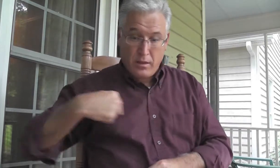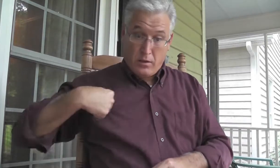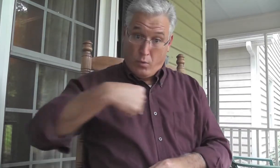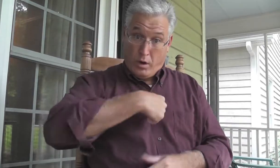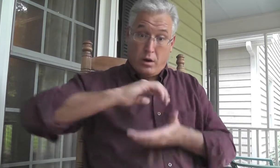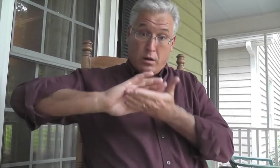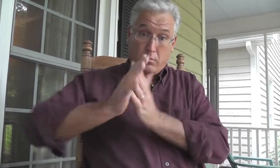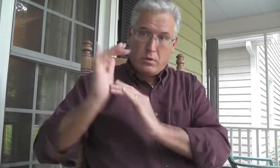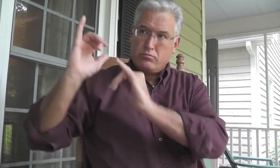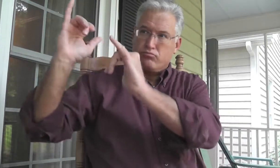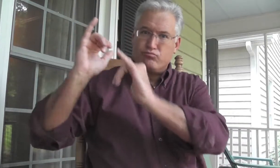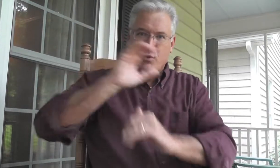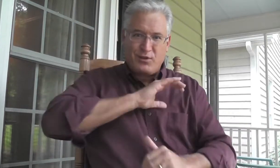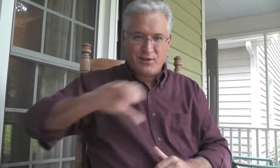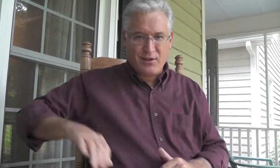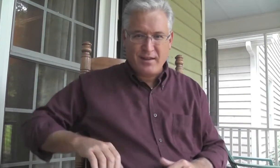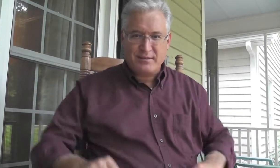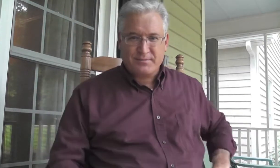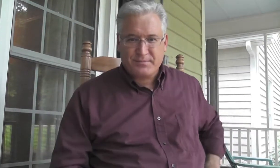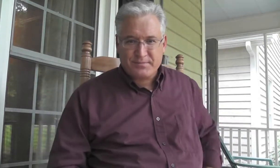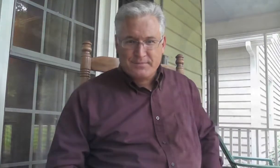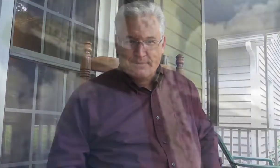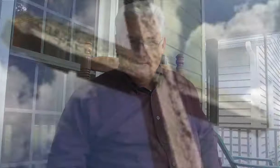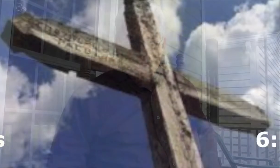No more control. We became like Christ.